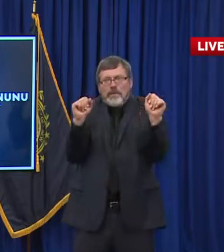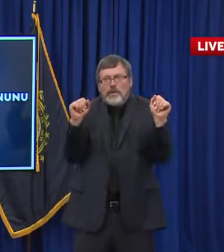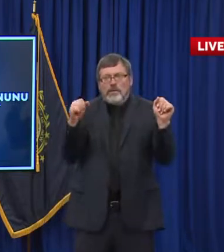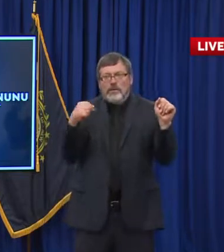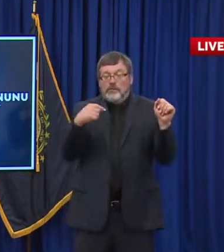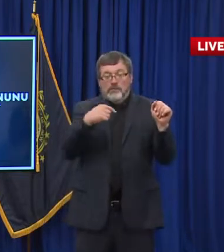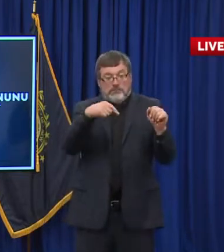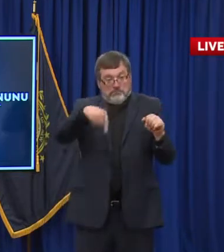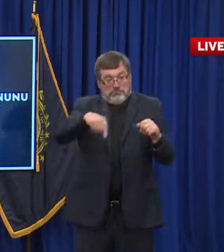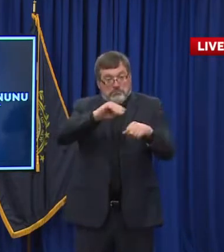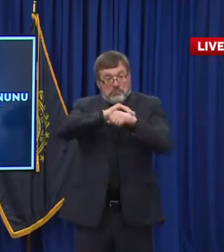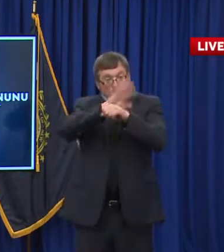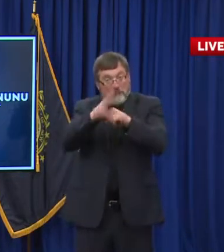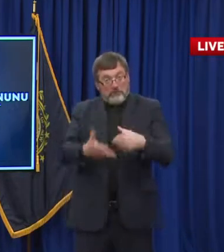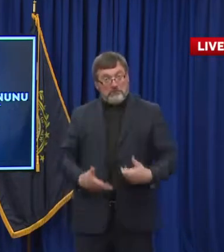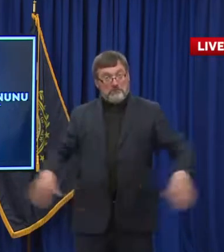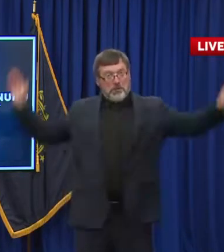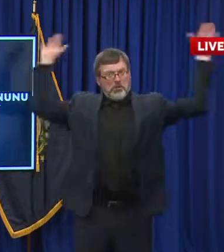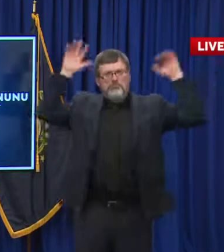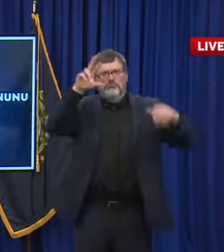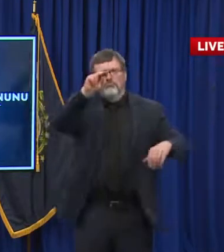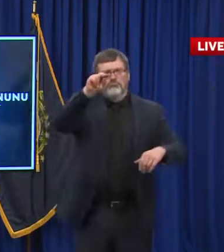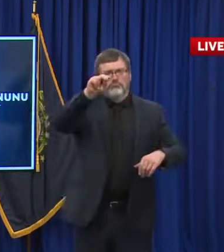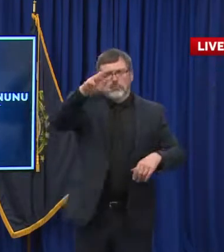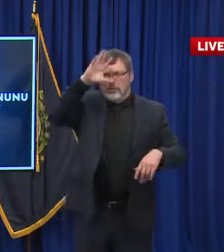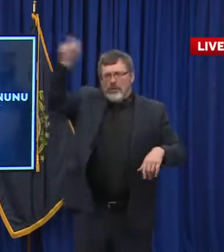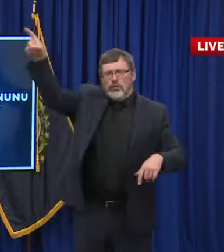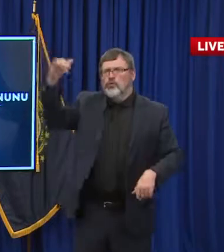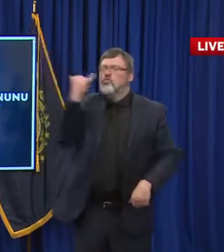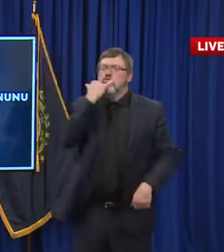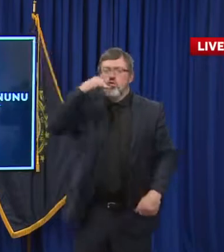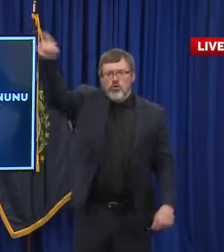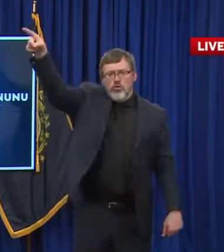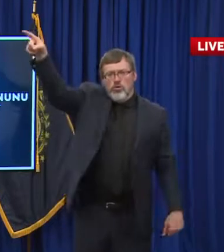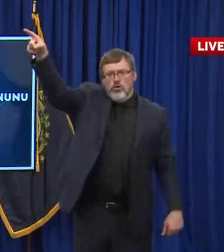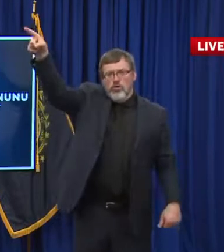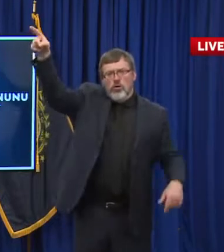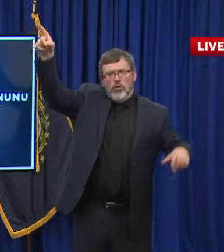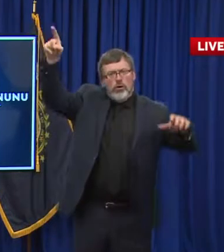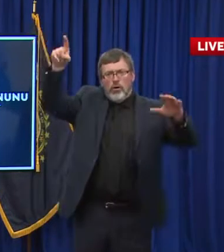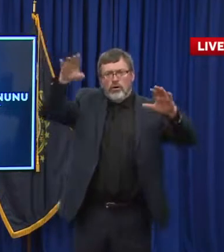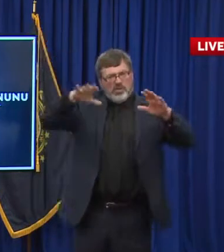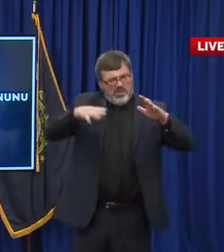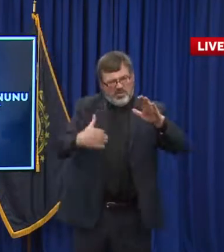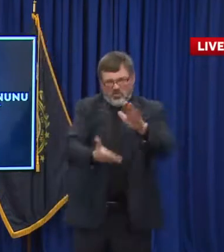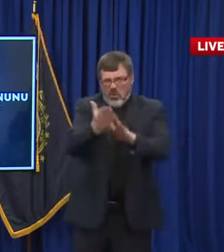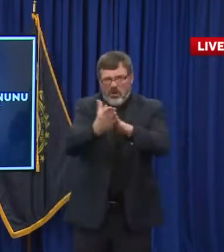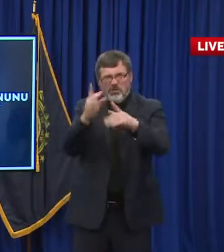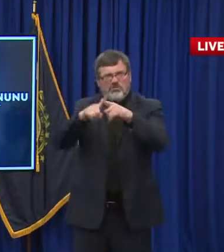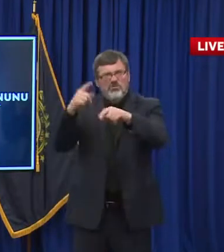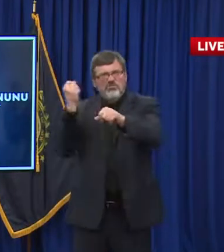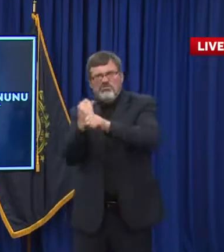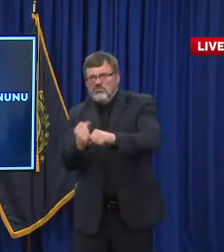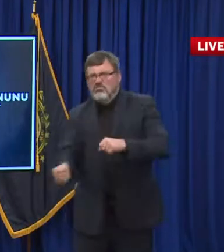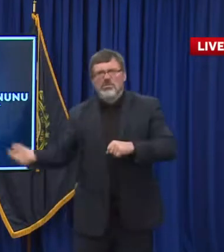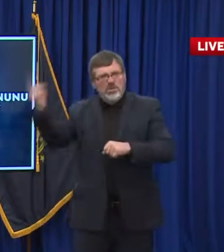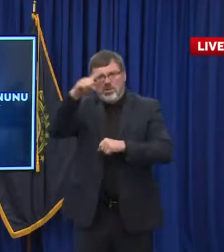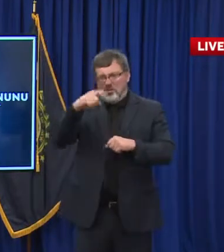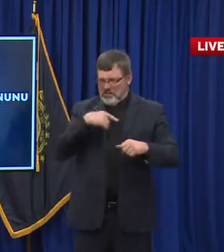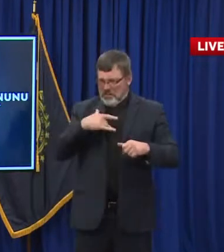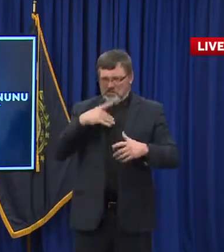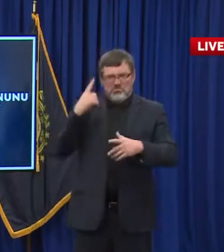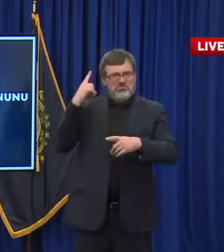quite some time through Christmas, through the early part of next year. This is going to be with us. Nobody should think that it's it's going away. And